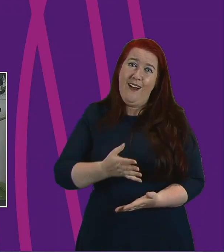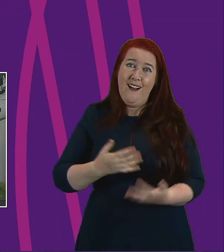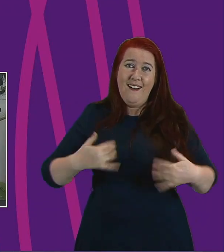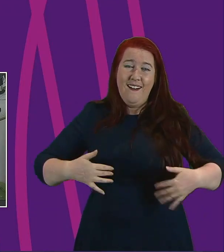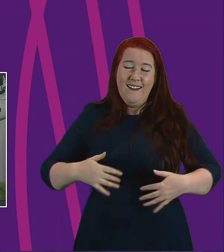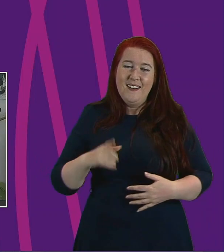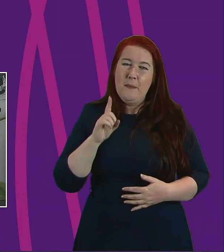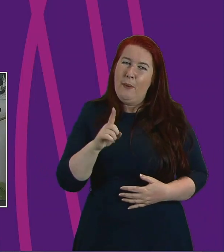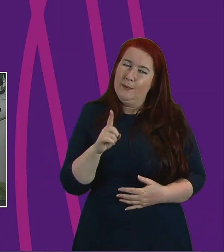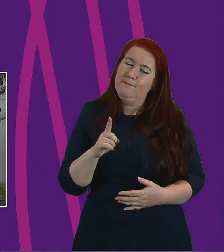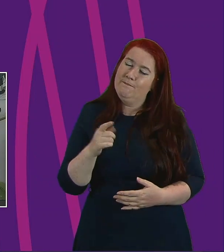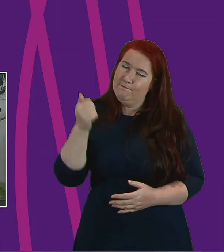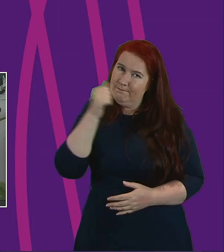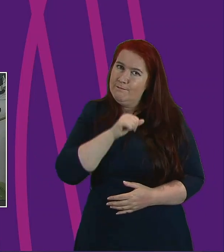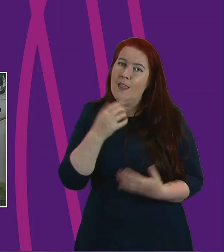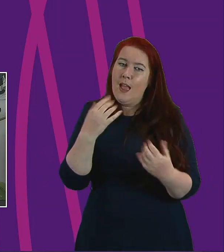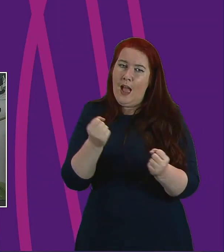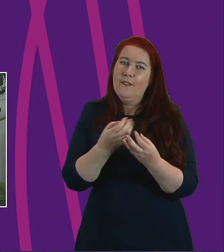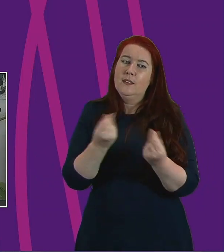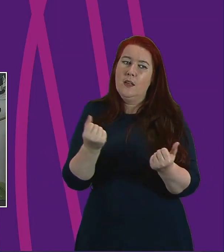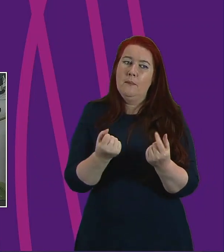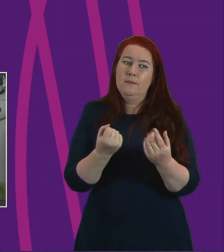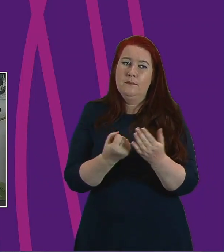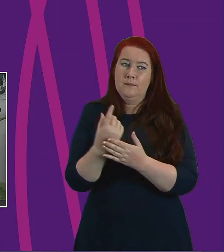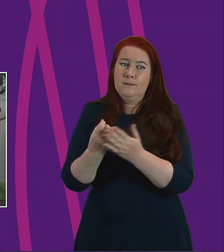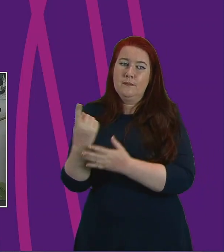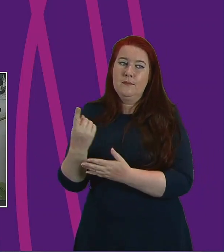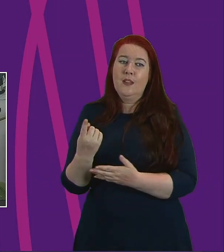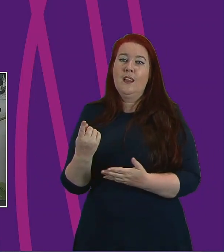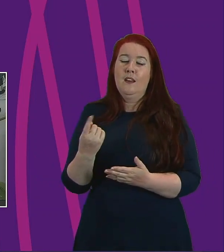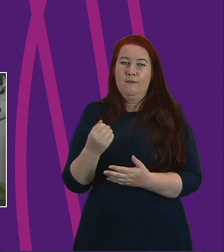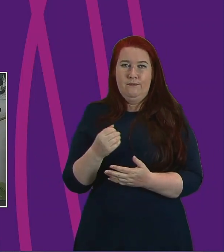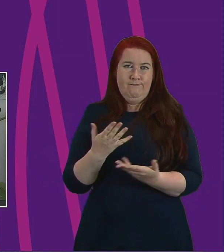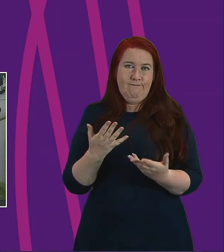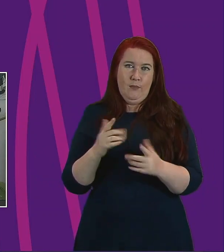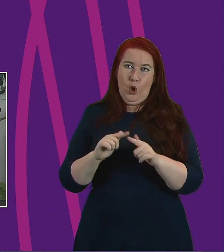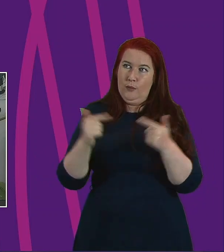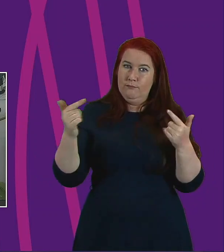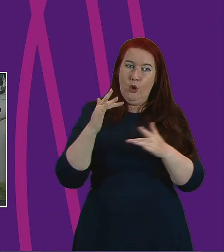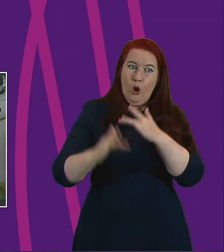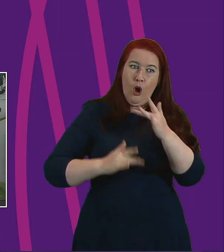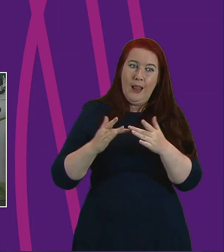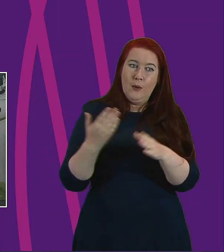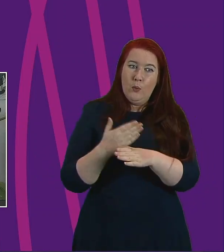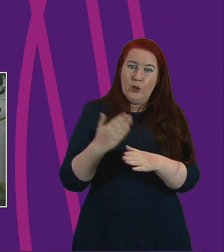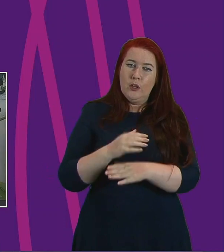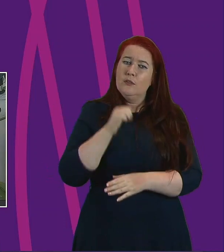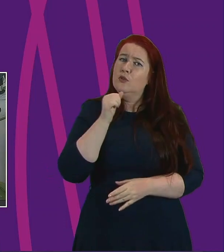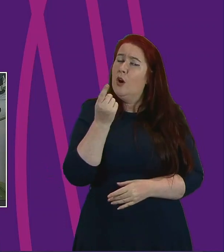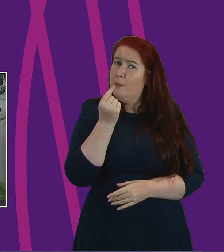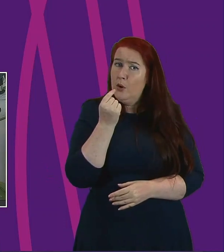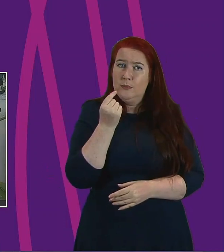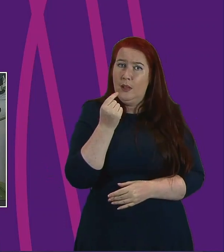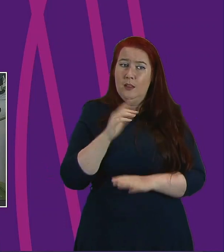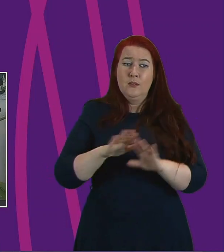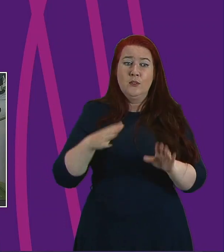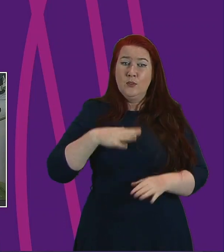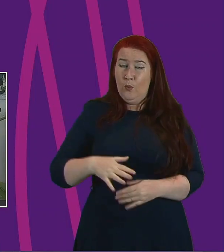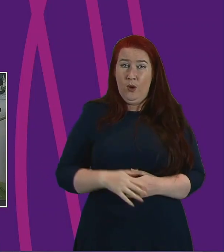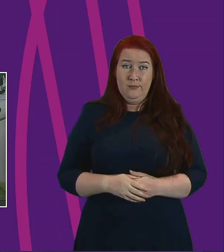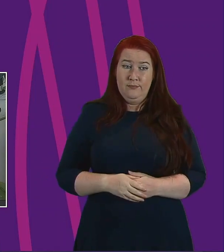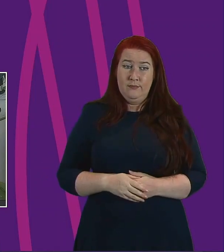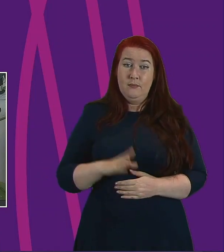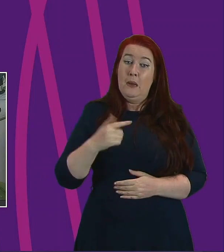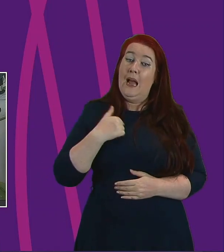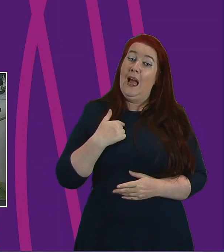But undoubtedly, there are some instances in which virtual working is not possible nor desirable, but I have spoken to quite